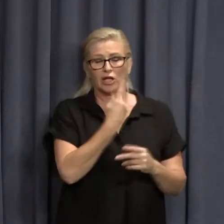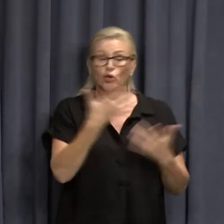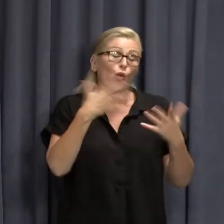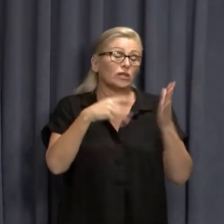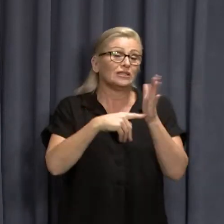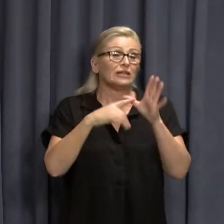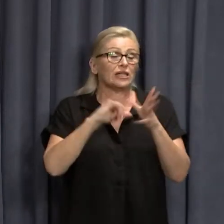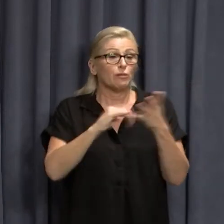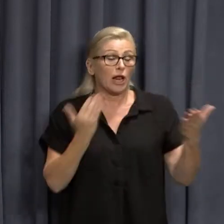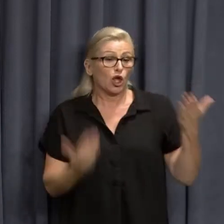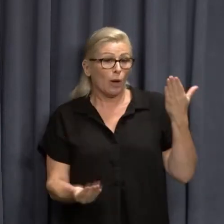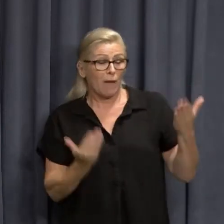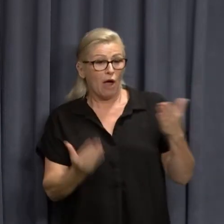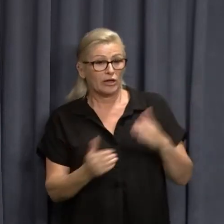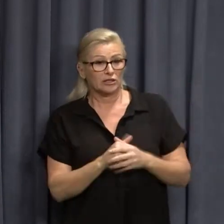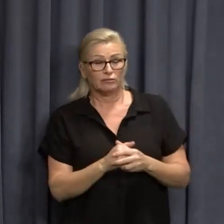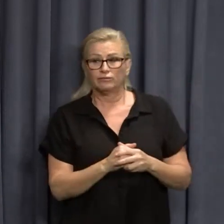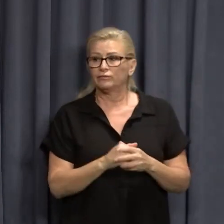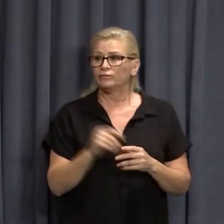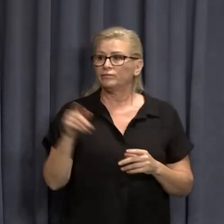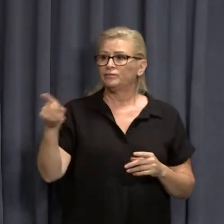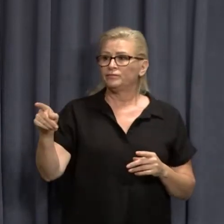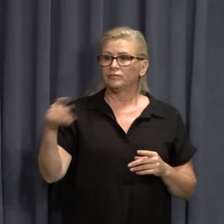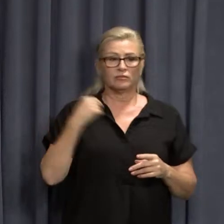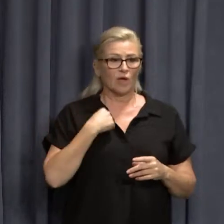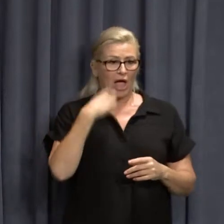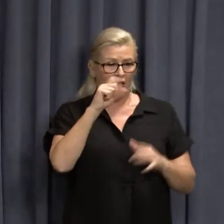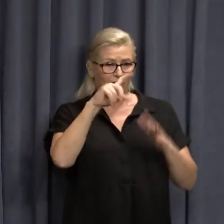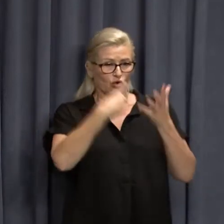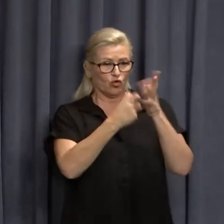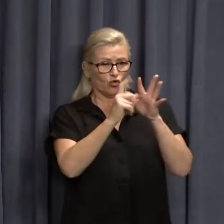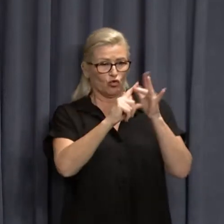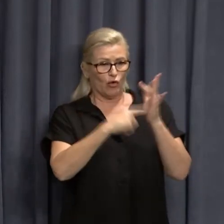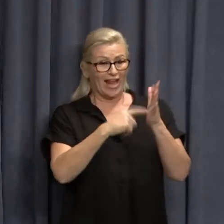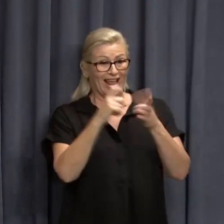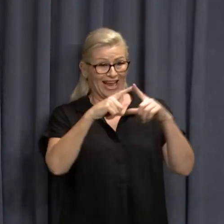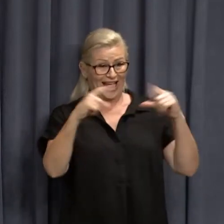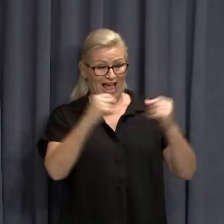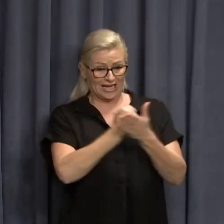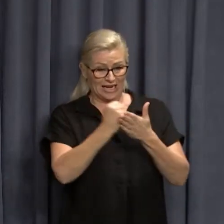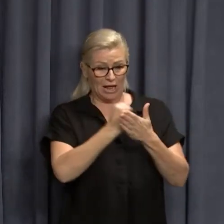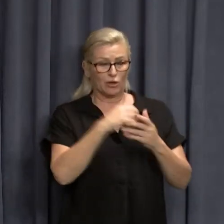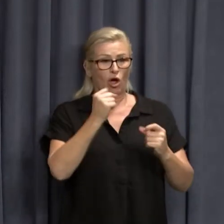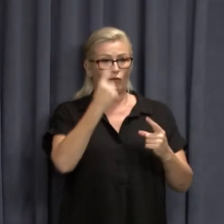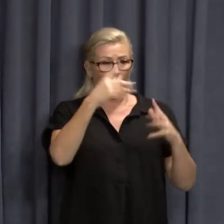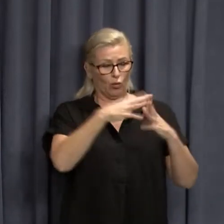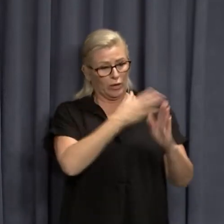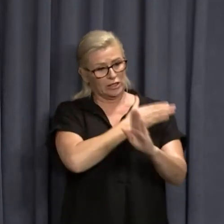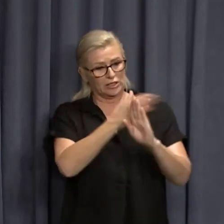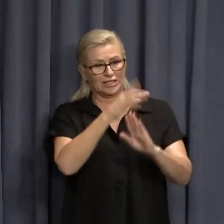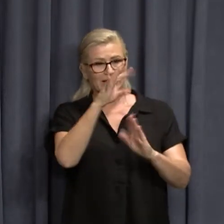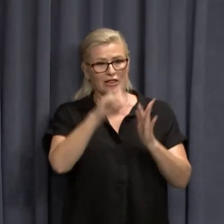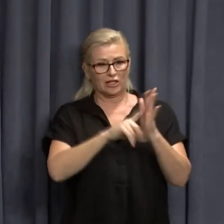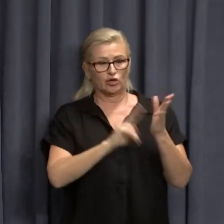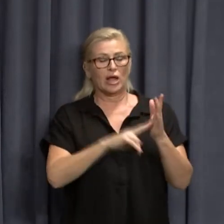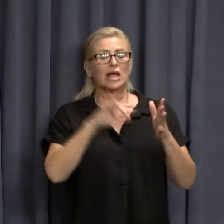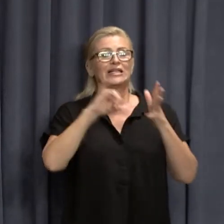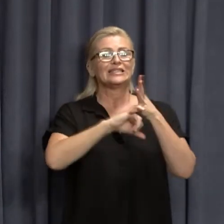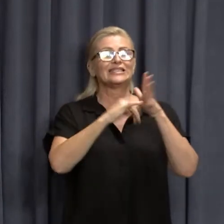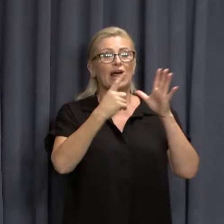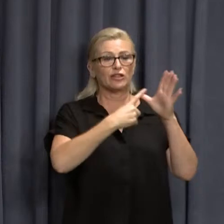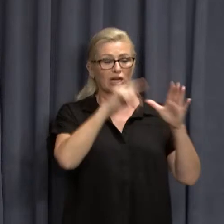or South Australia? I've just got these credit card figures. So over the week to 10 January, spending in South Australia is down 5